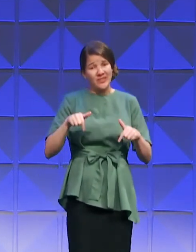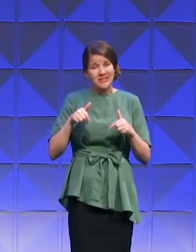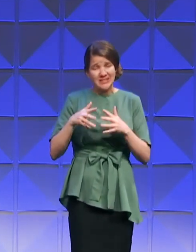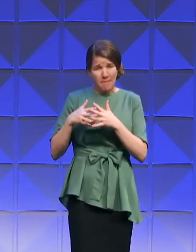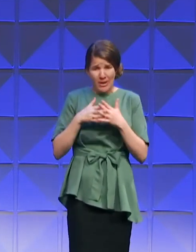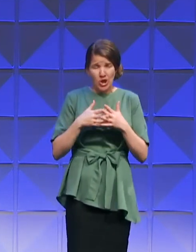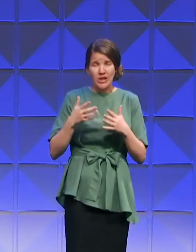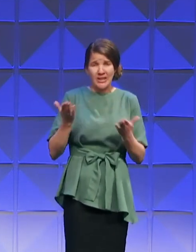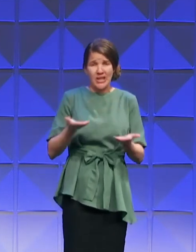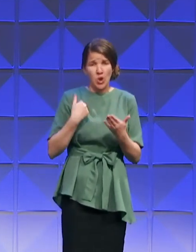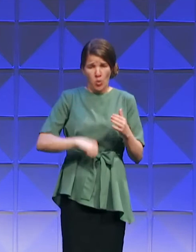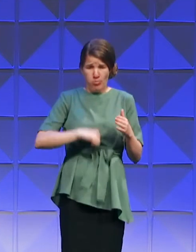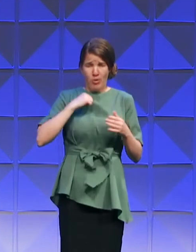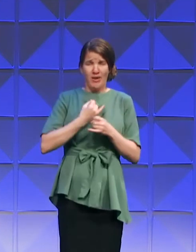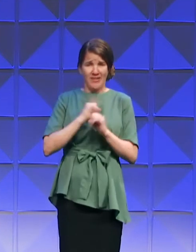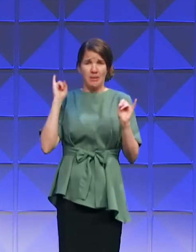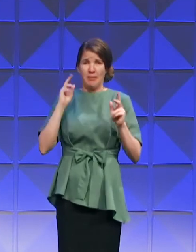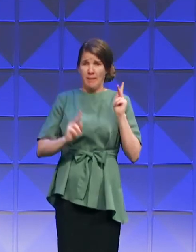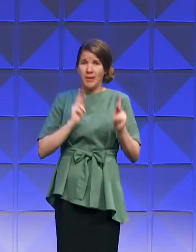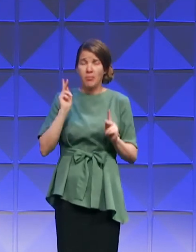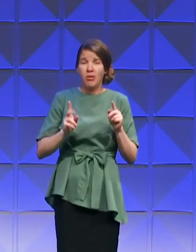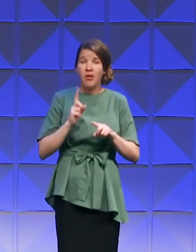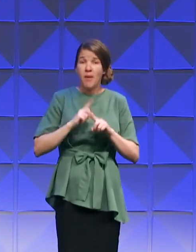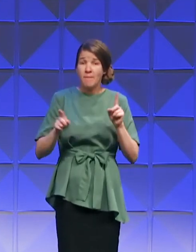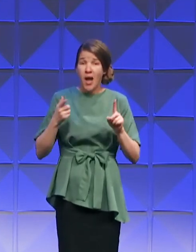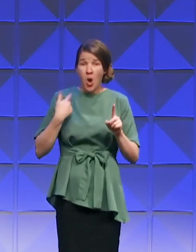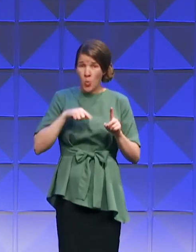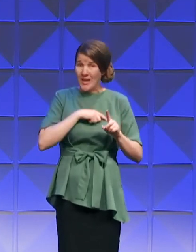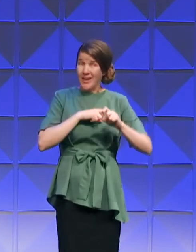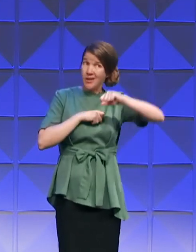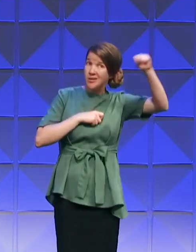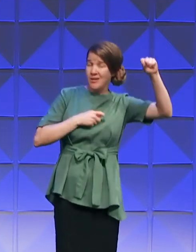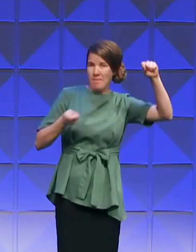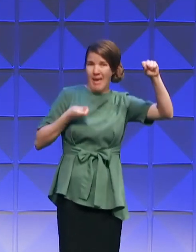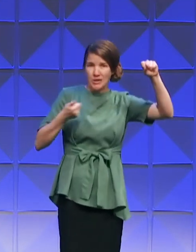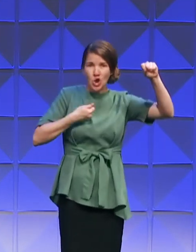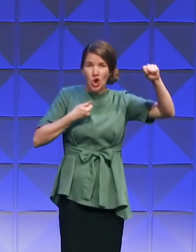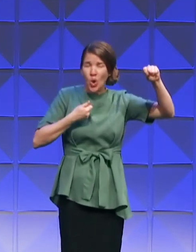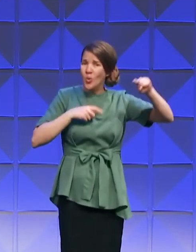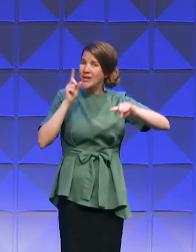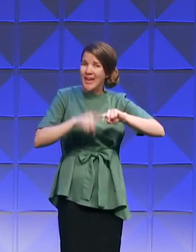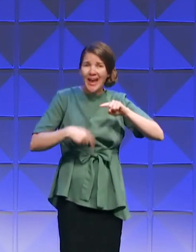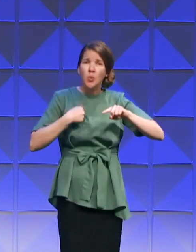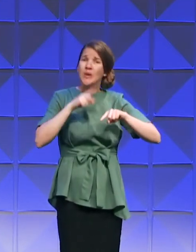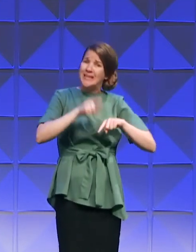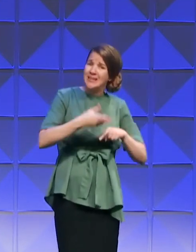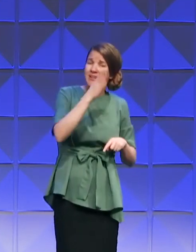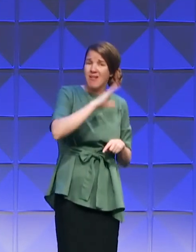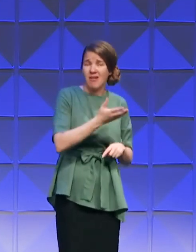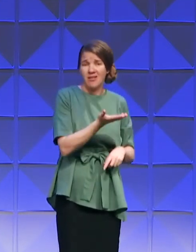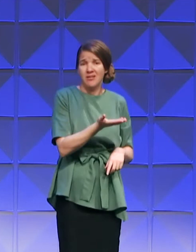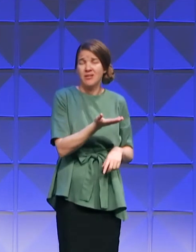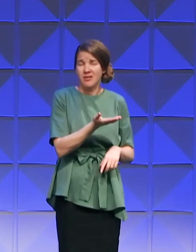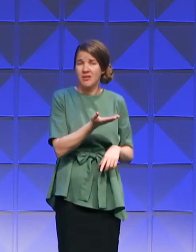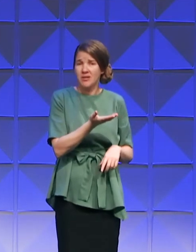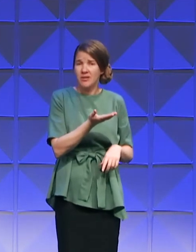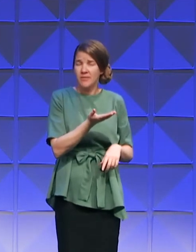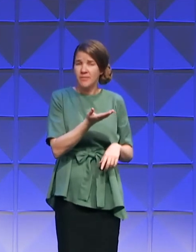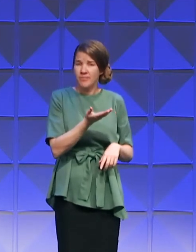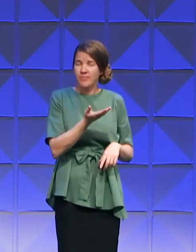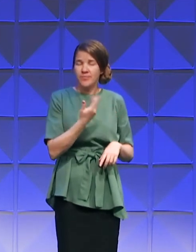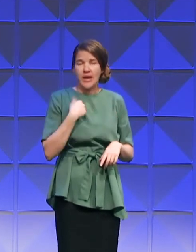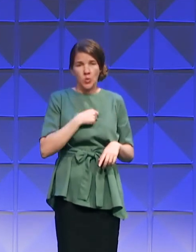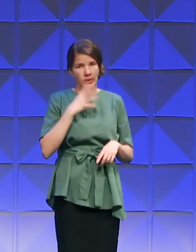we are not capable of managing life without God. We need God and we find that in his